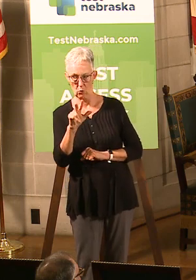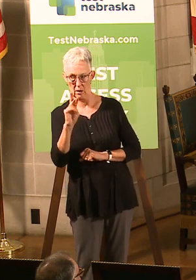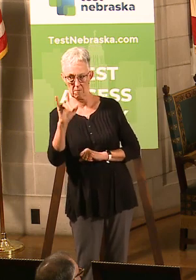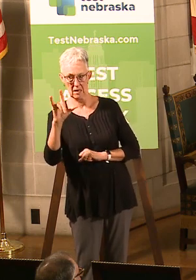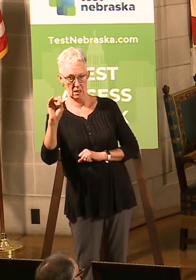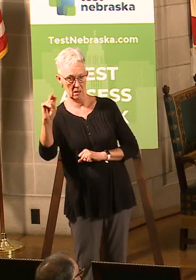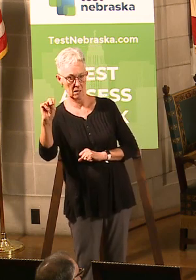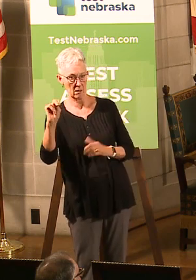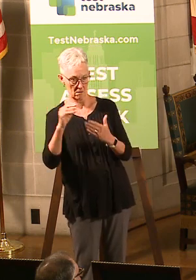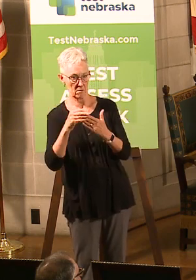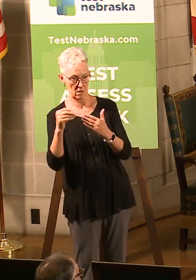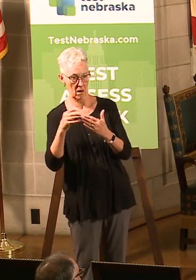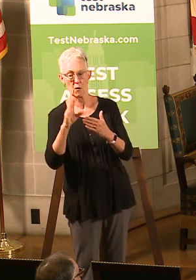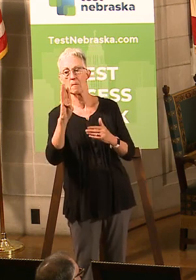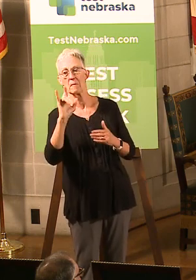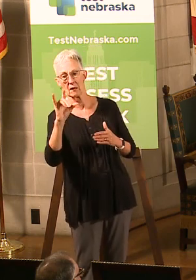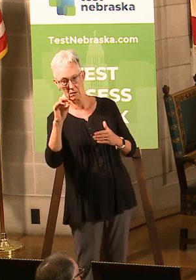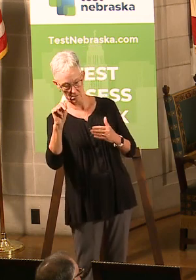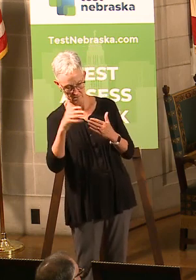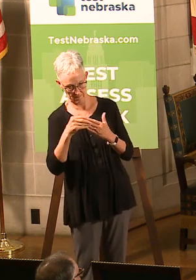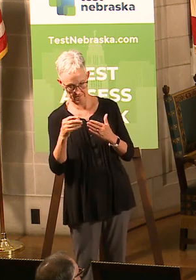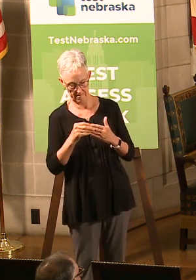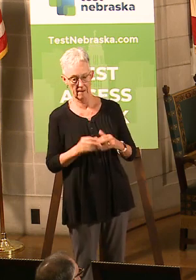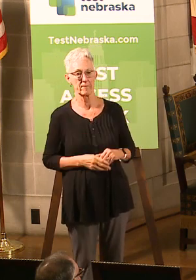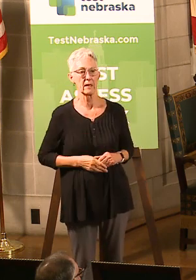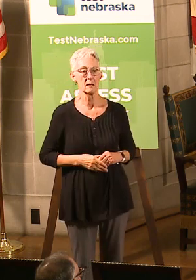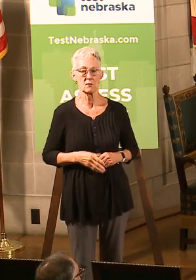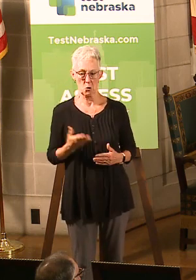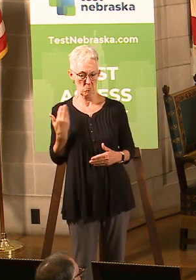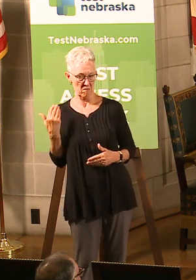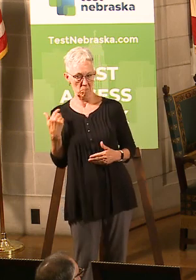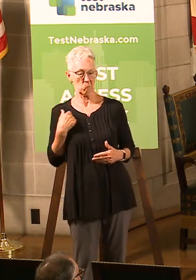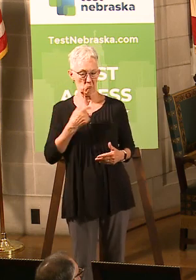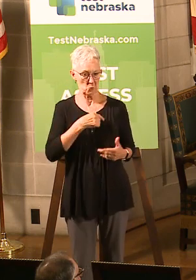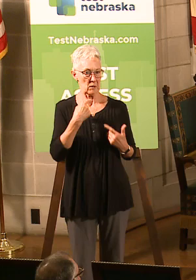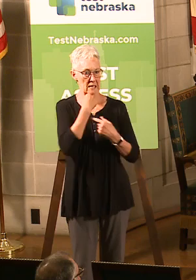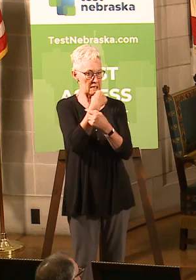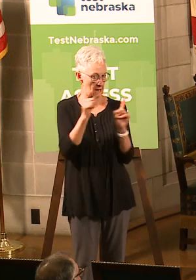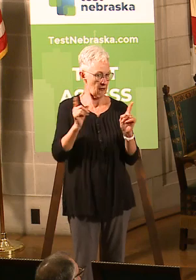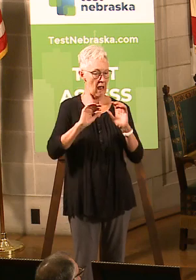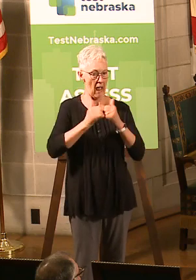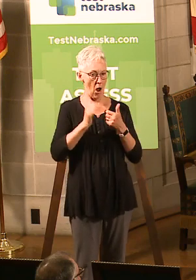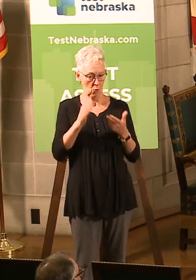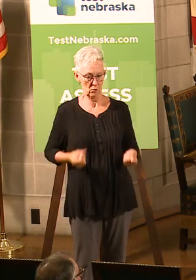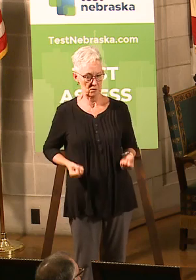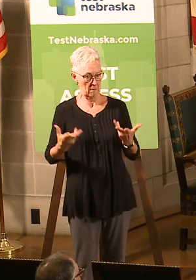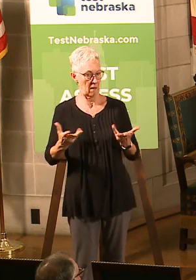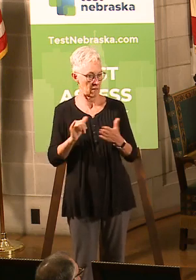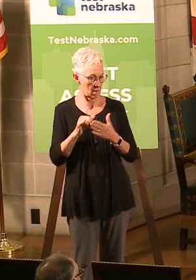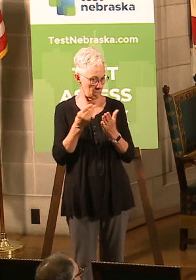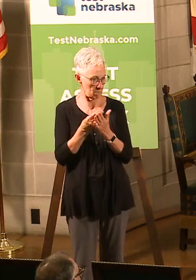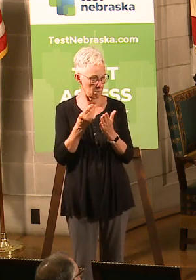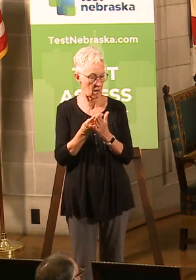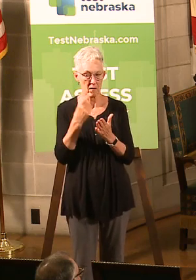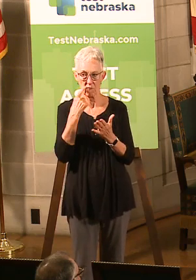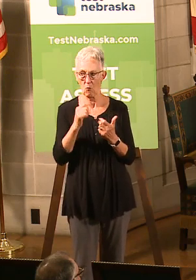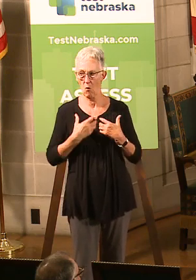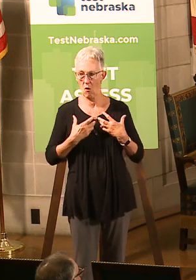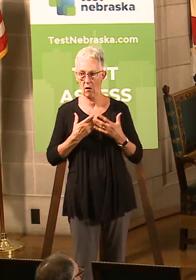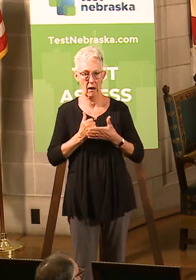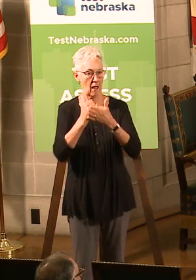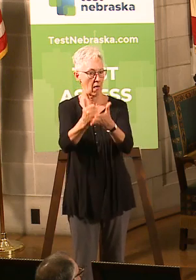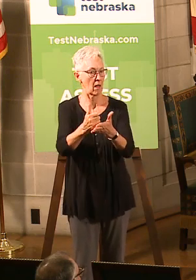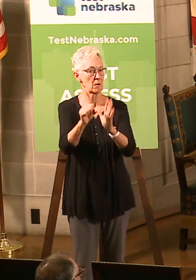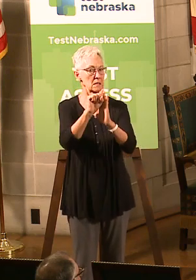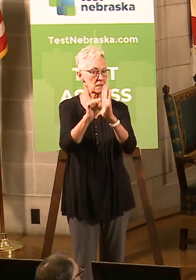had announced how we plan to spend that money to be able to help the state recover from coronavirus. Part of that was going to be through a